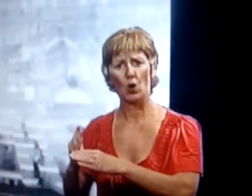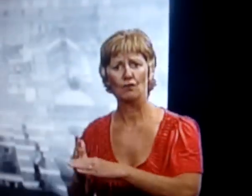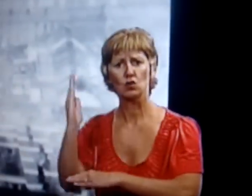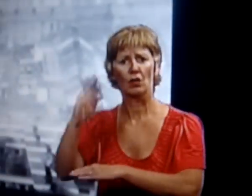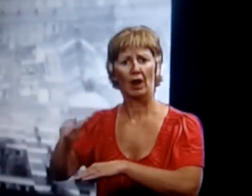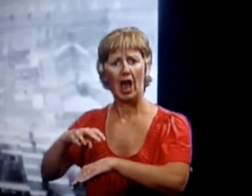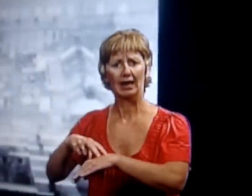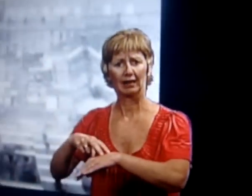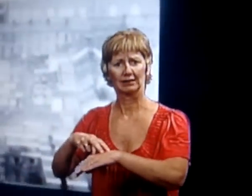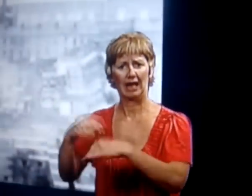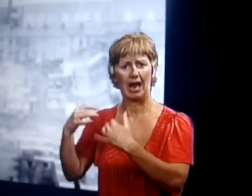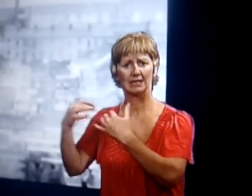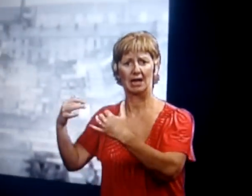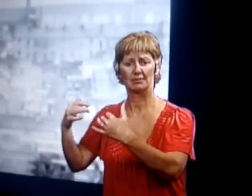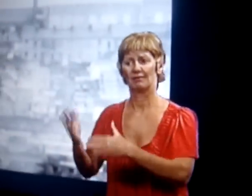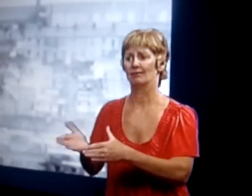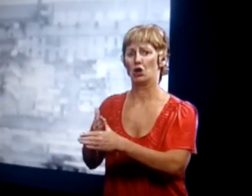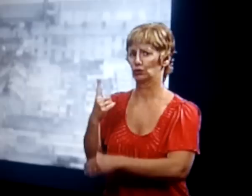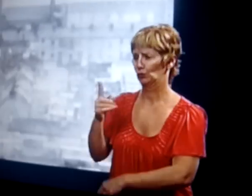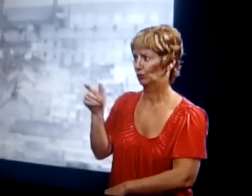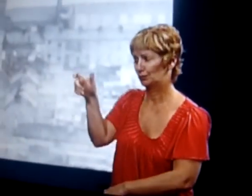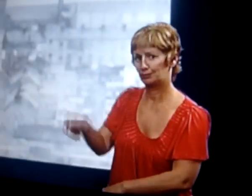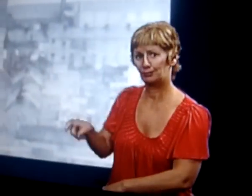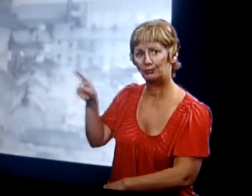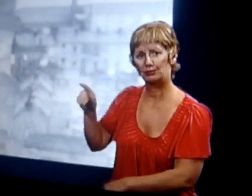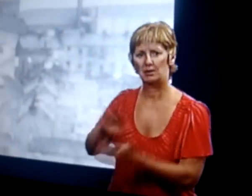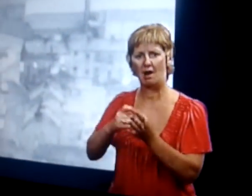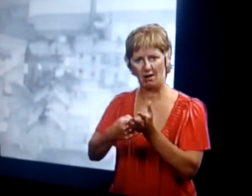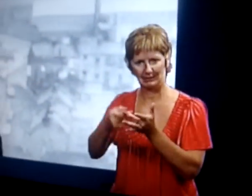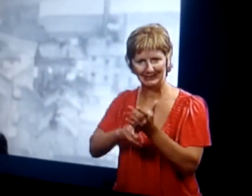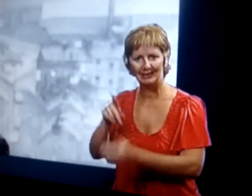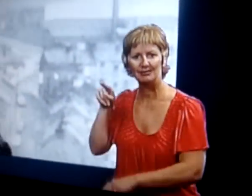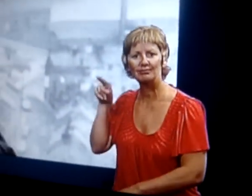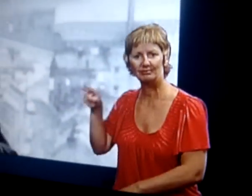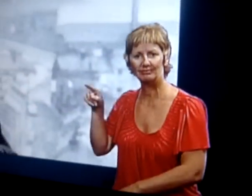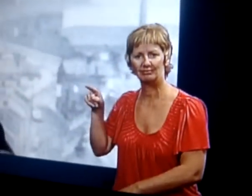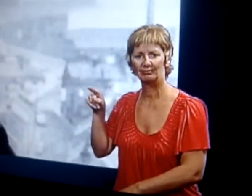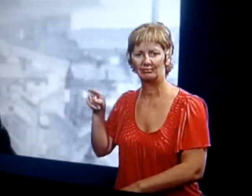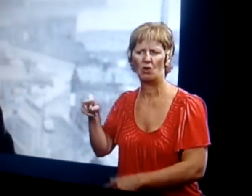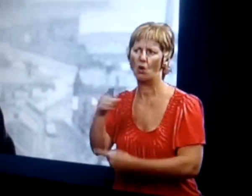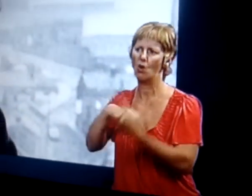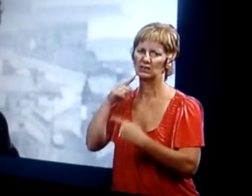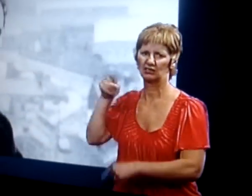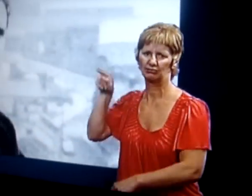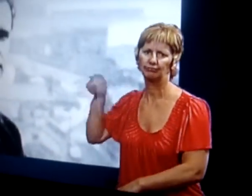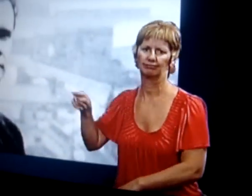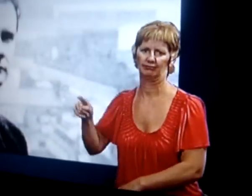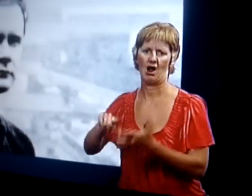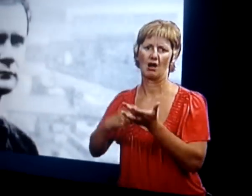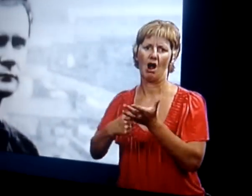The first, Martin McGuinness, is thought by many to be the IRA's present chief of staff, responsible for bombing the heart out of the